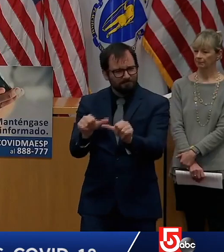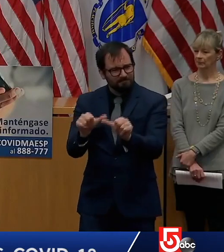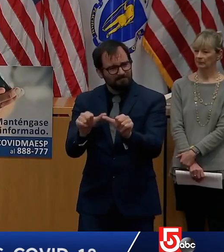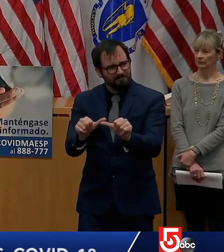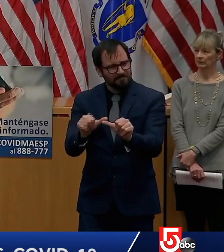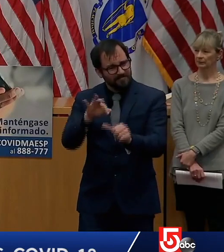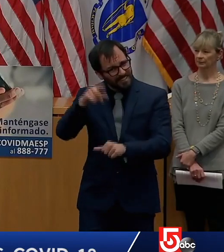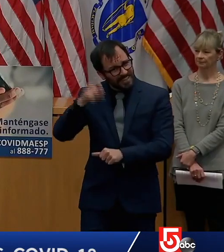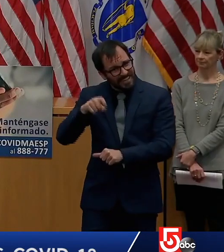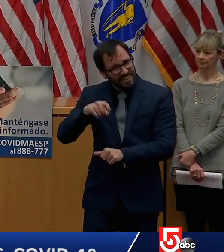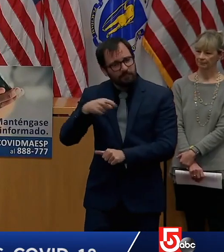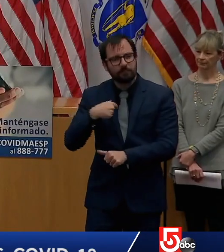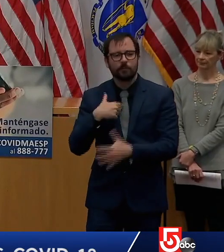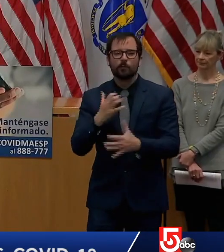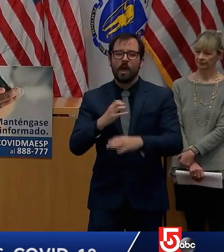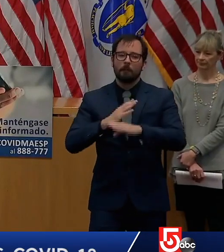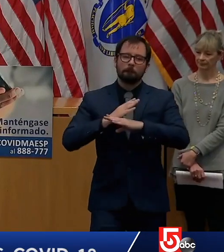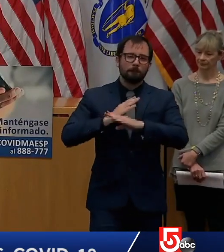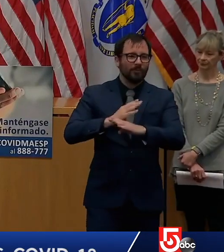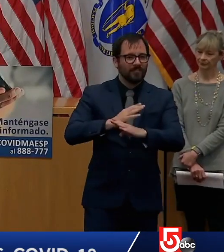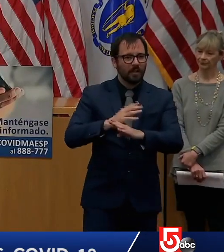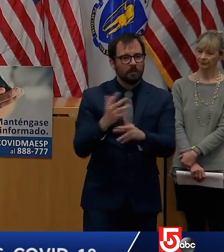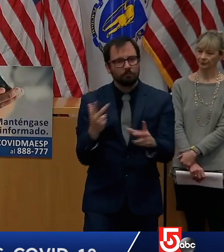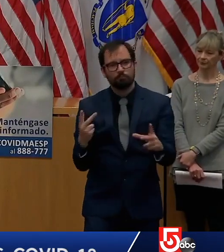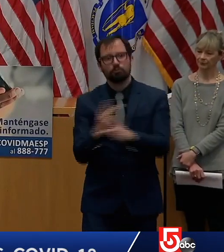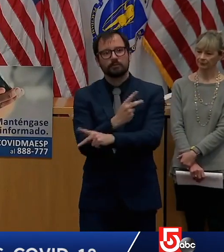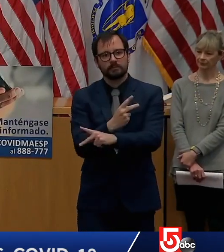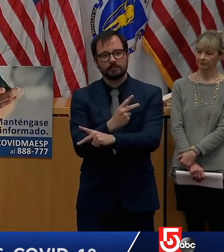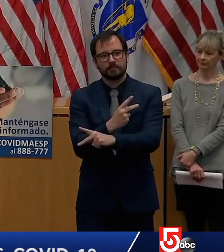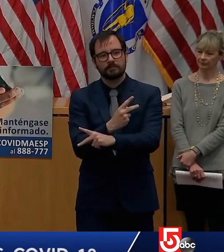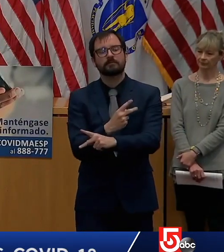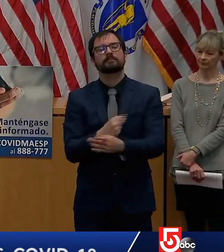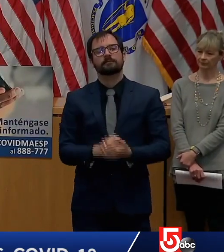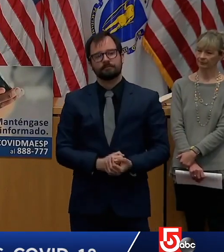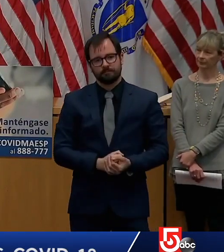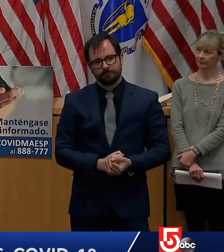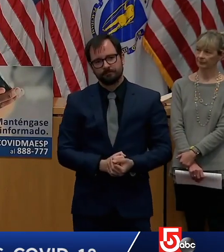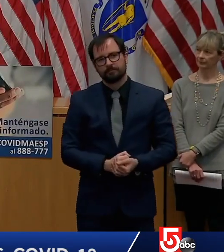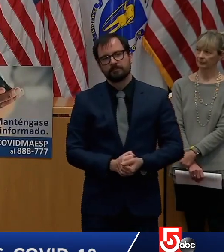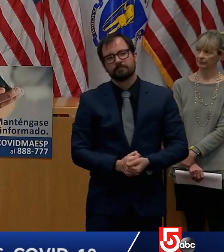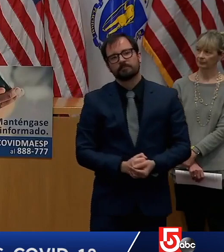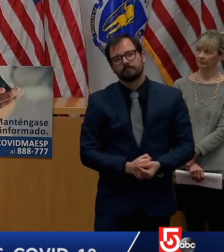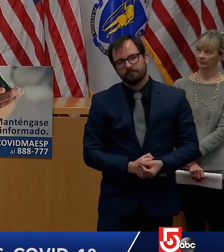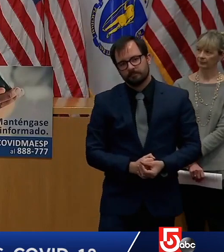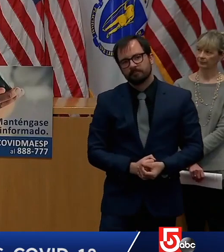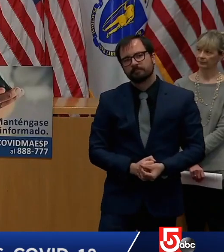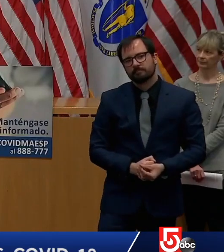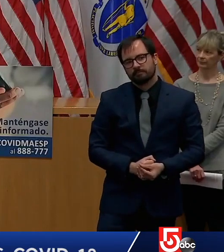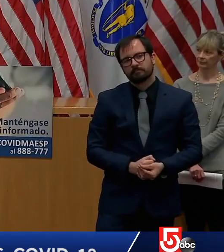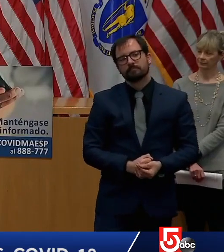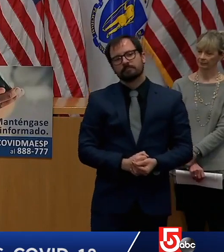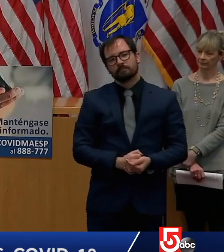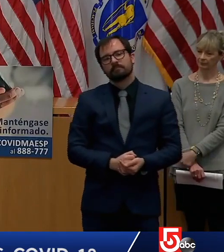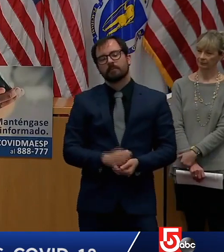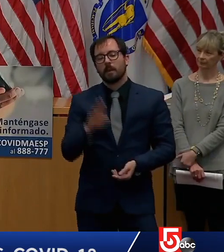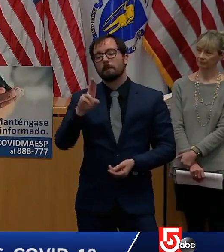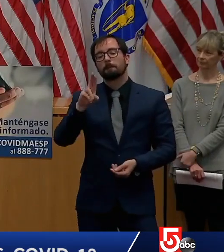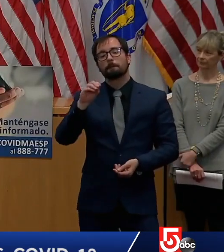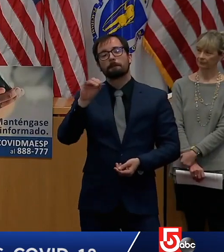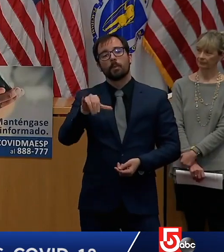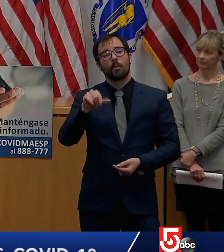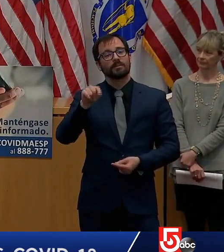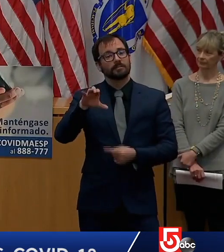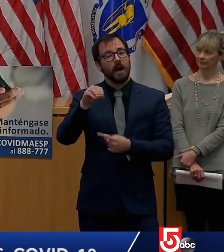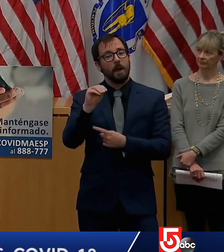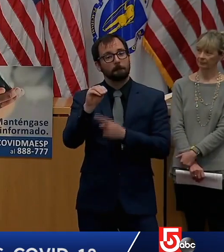that gives people the opportunity to diagnose online using their artificial intelligence tools have